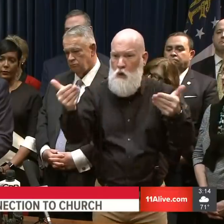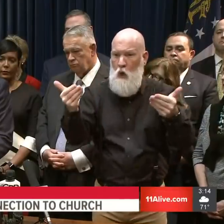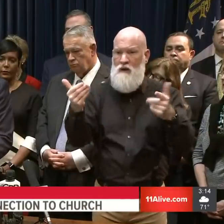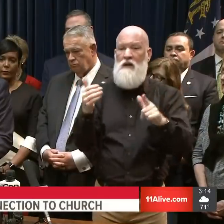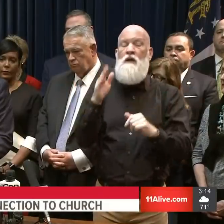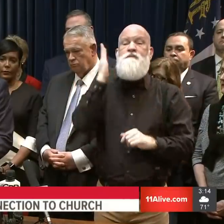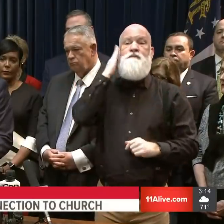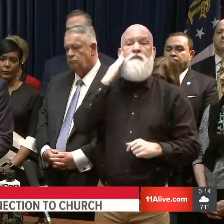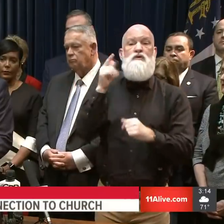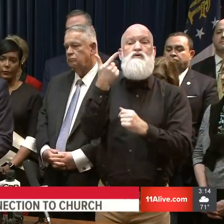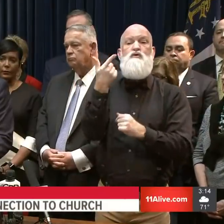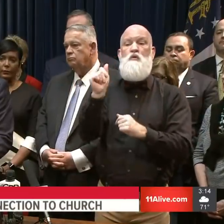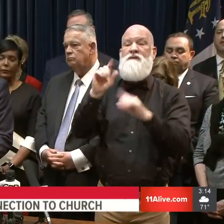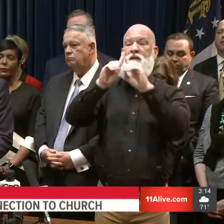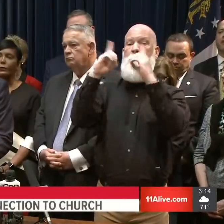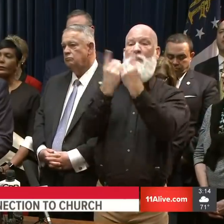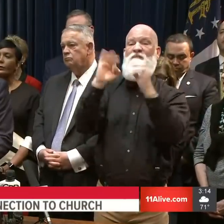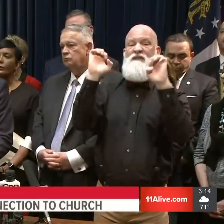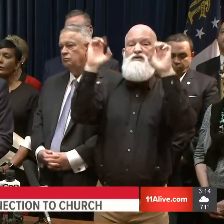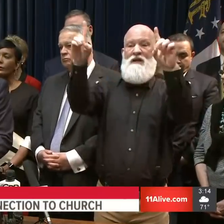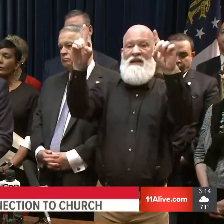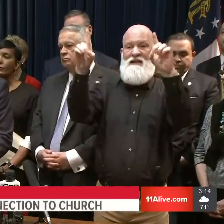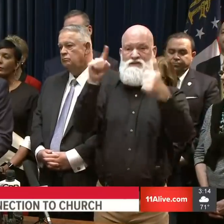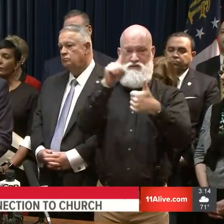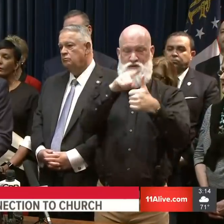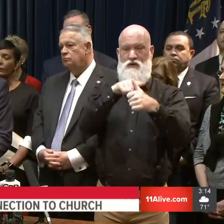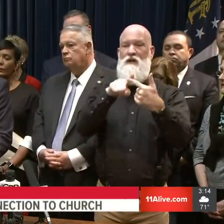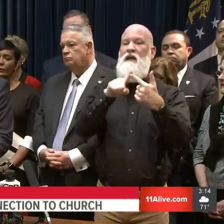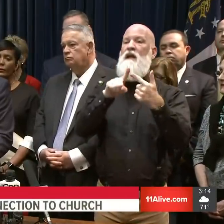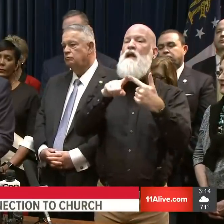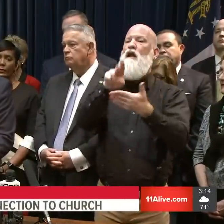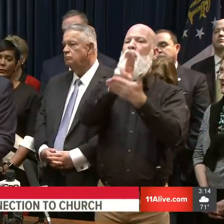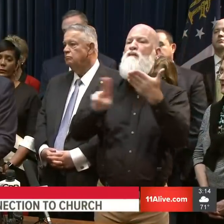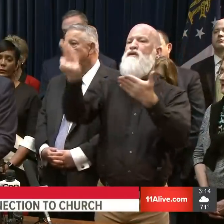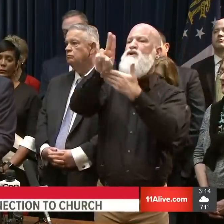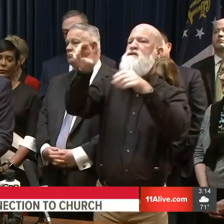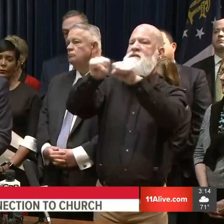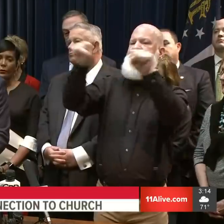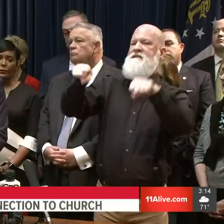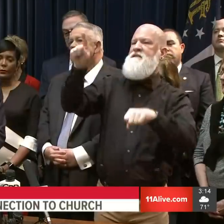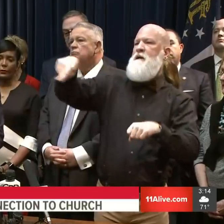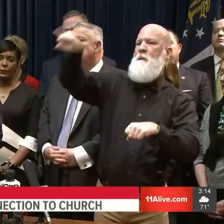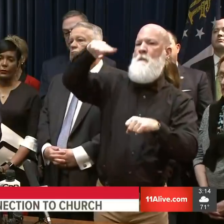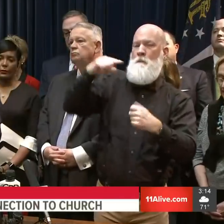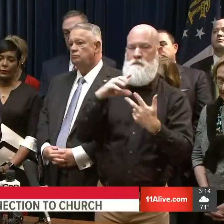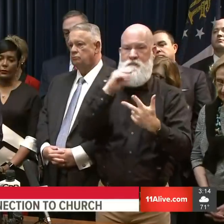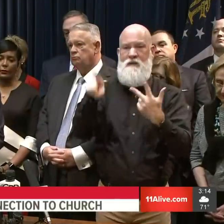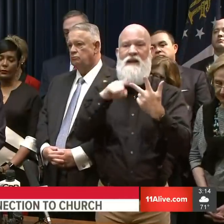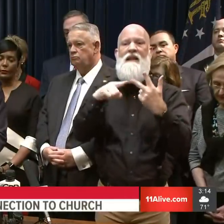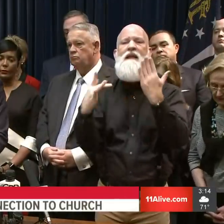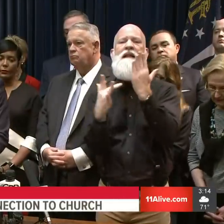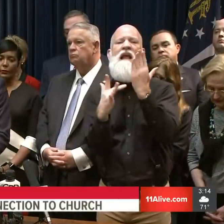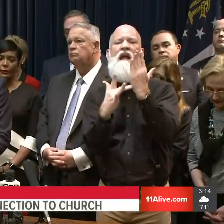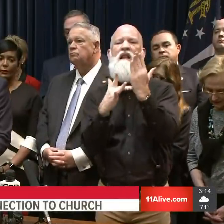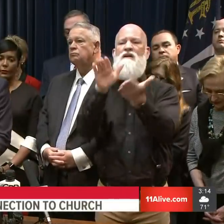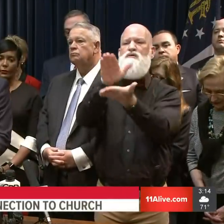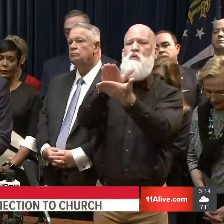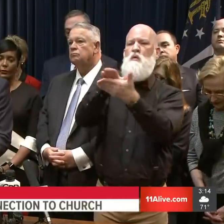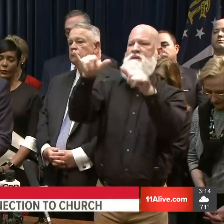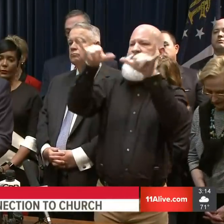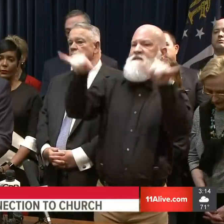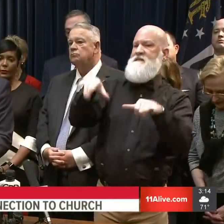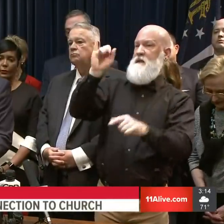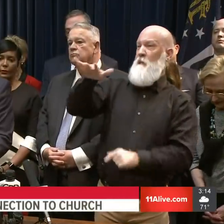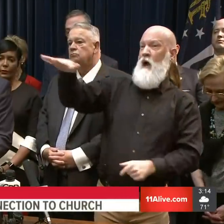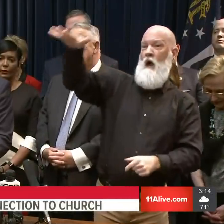University System of Georgia, Technical College System and local school leaders have been invaluable partners to determine the best